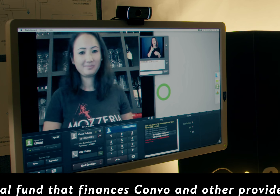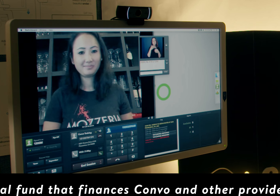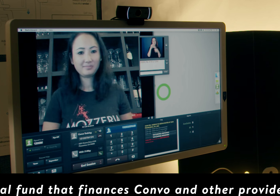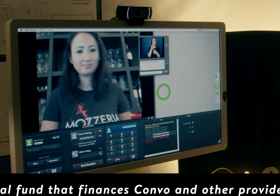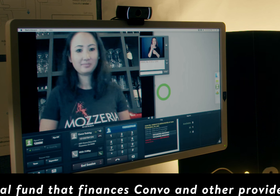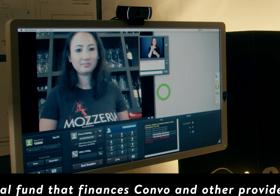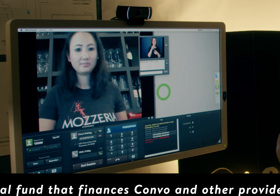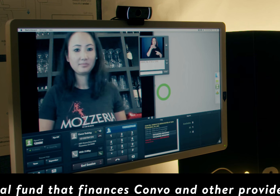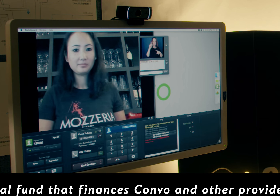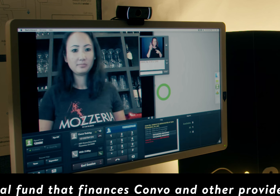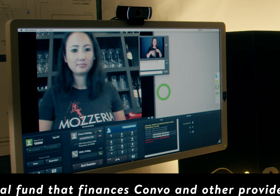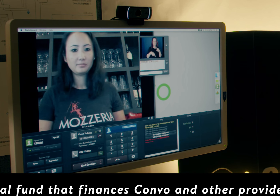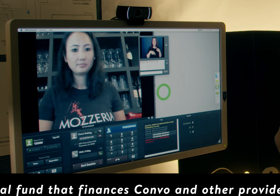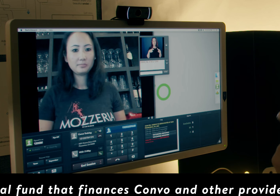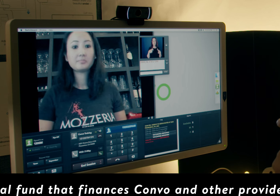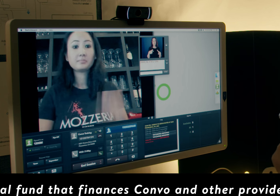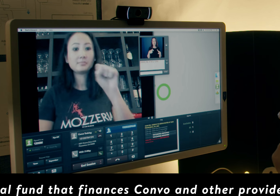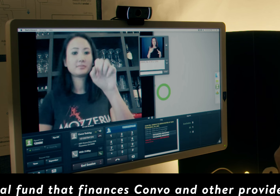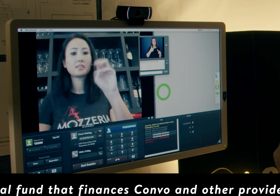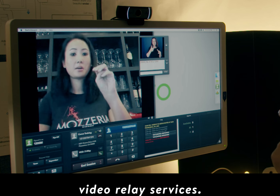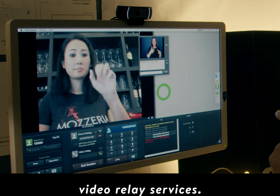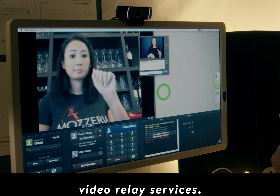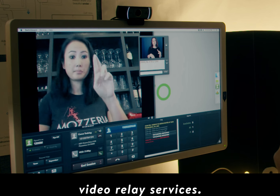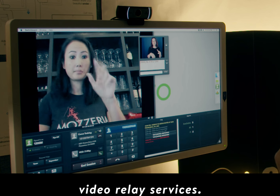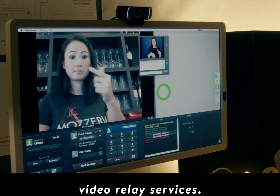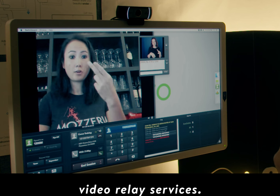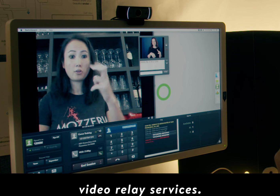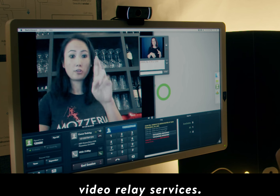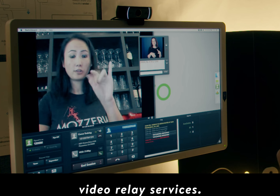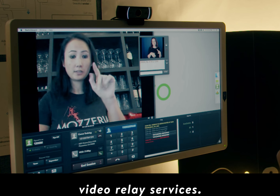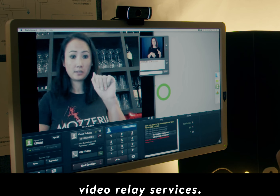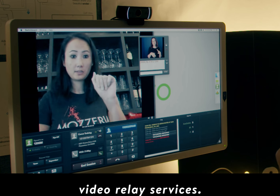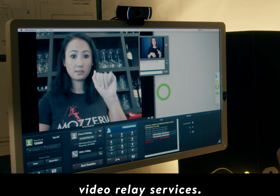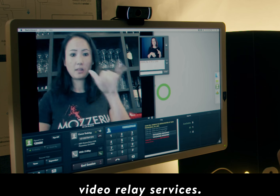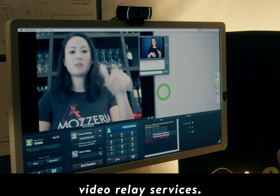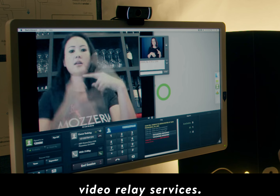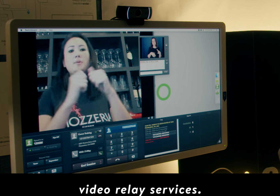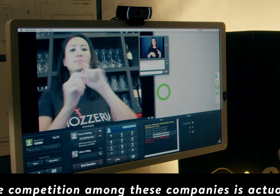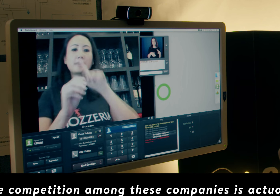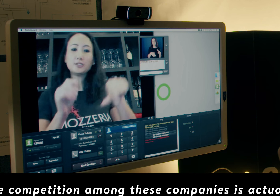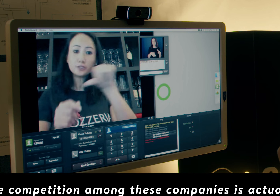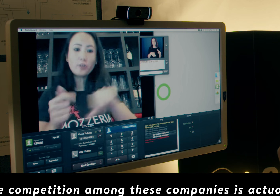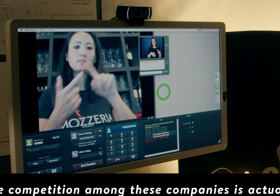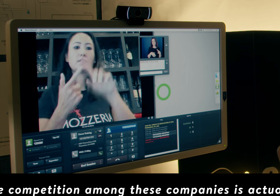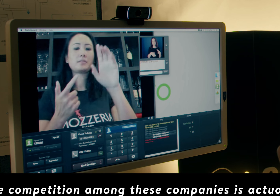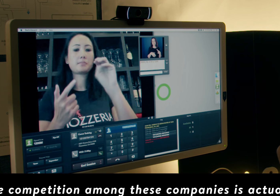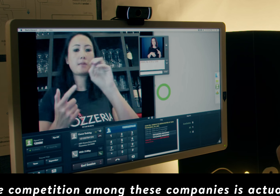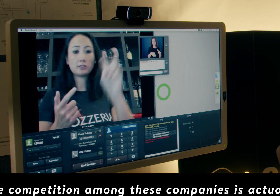to a federal fund that finances Convo and other providers of video relay services. Yes, the margarita pizza with the... The competition among these companies